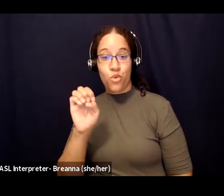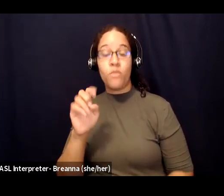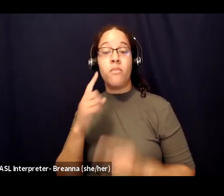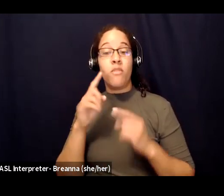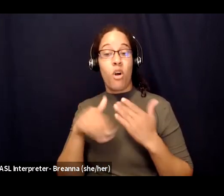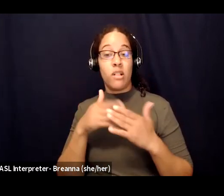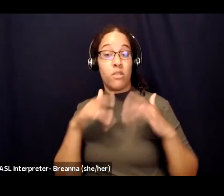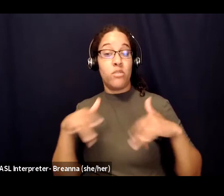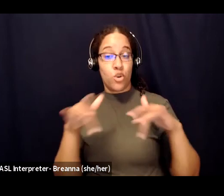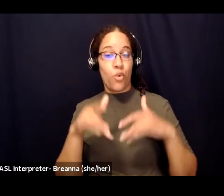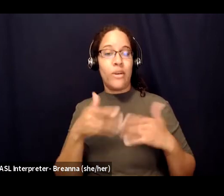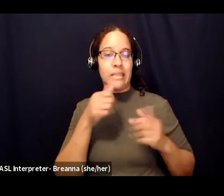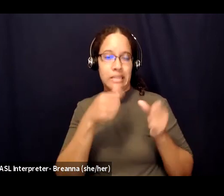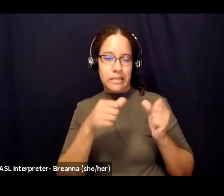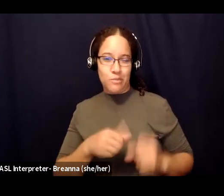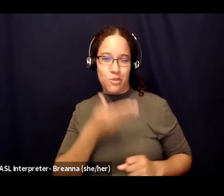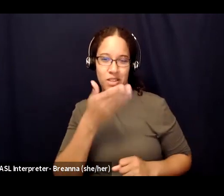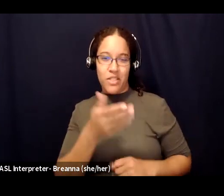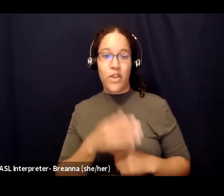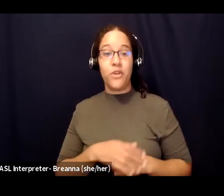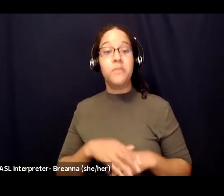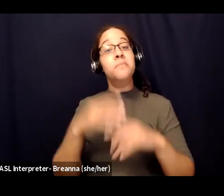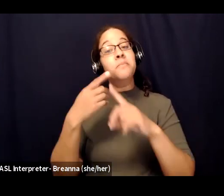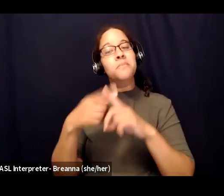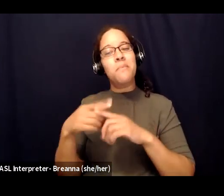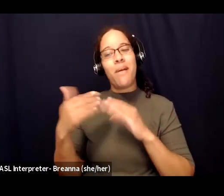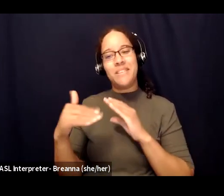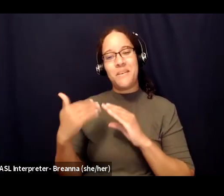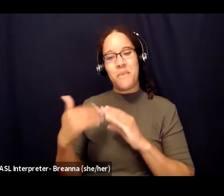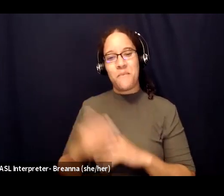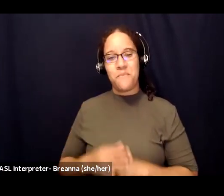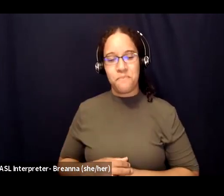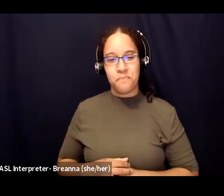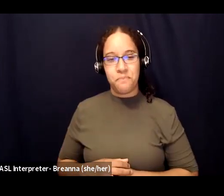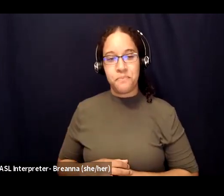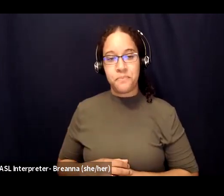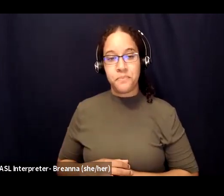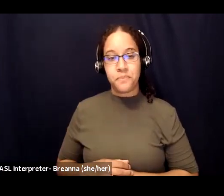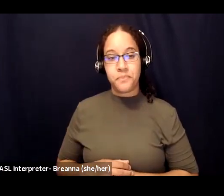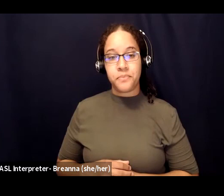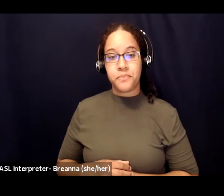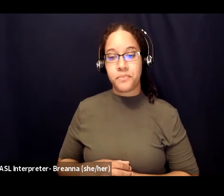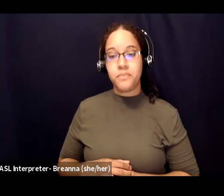reach out to us via email and when you close out of the webinar